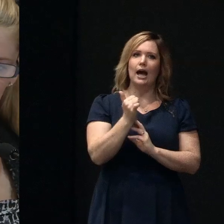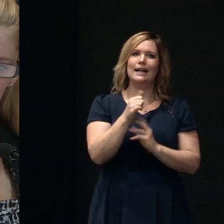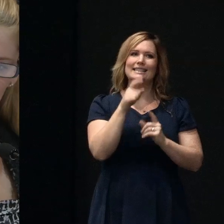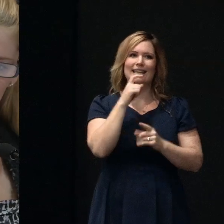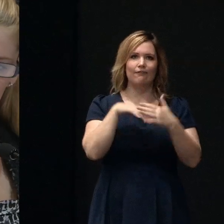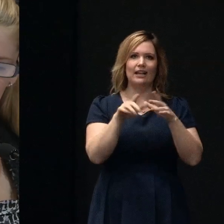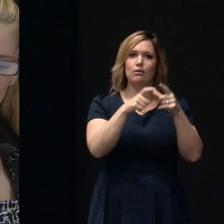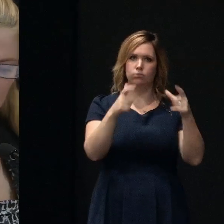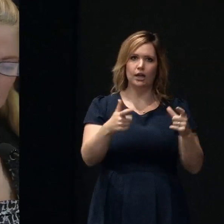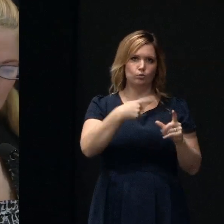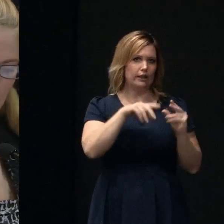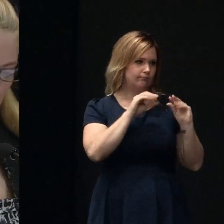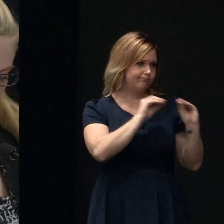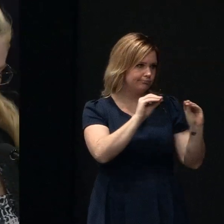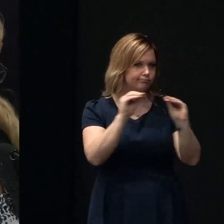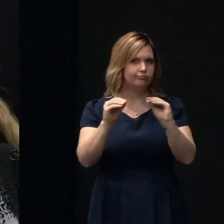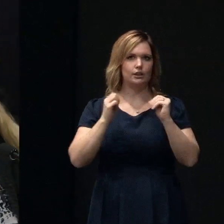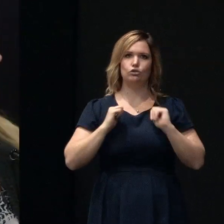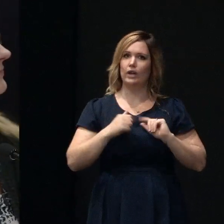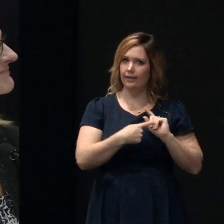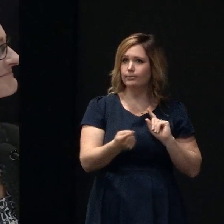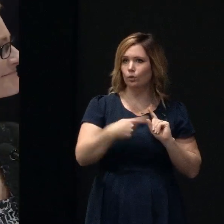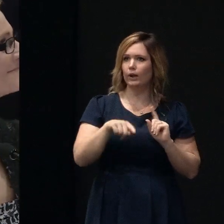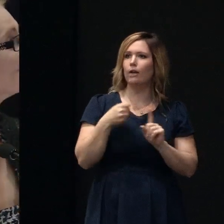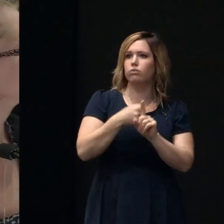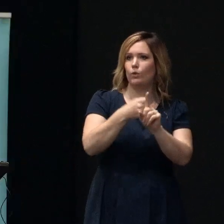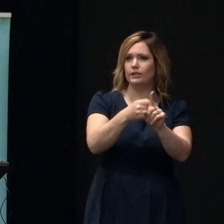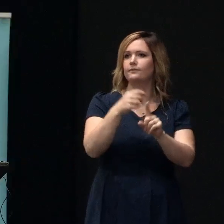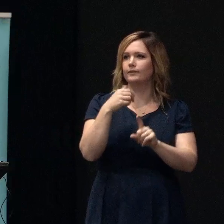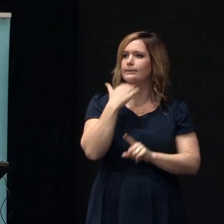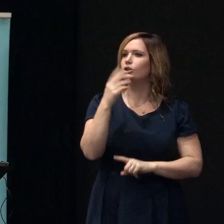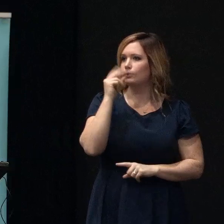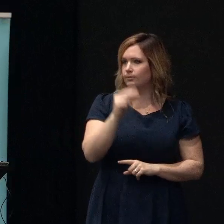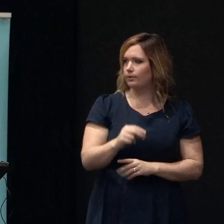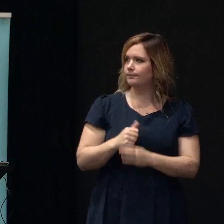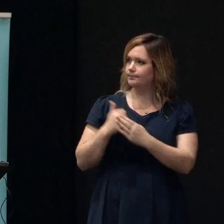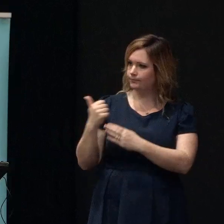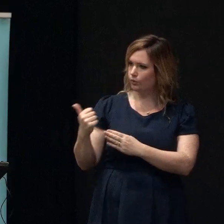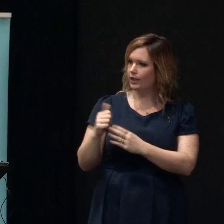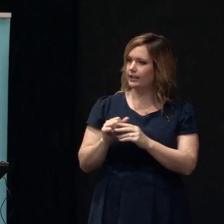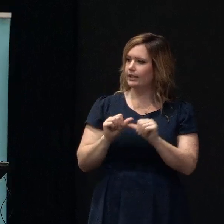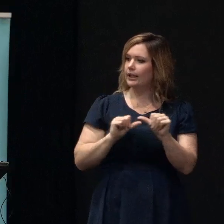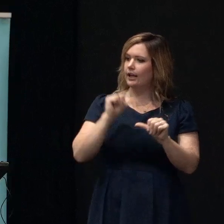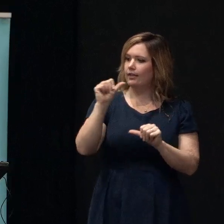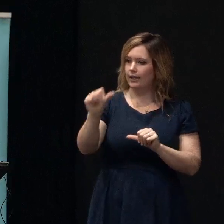we're proactive where we can be. Okay, so that's great. So the next question really is about a